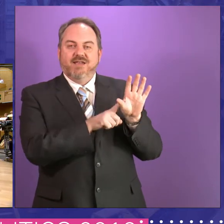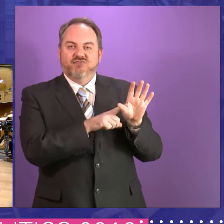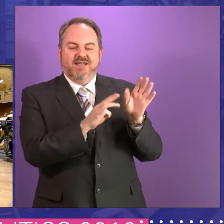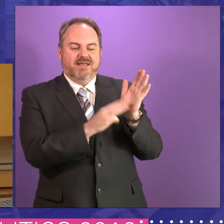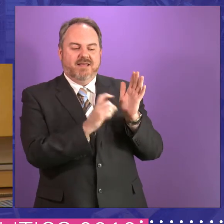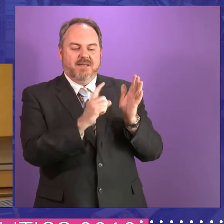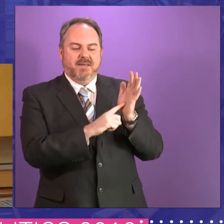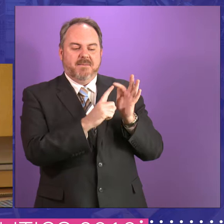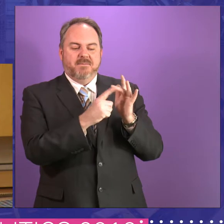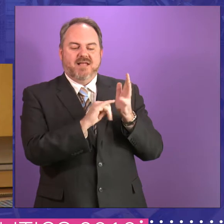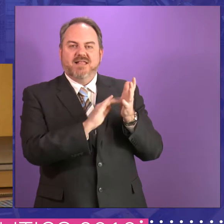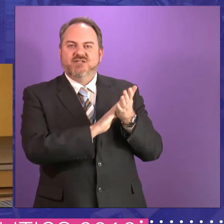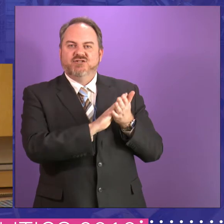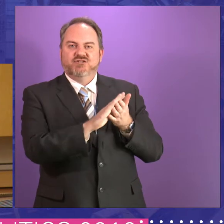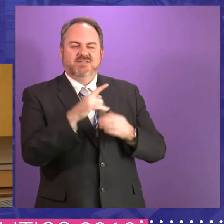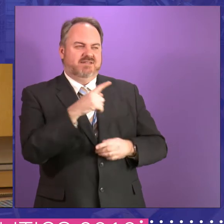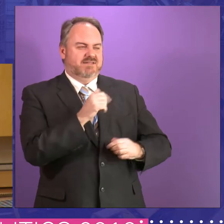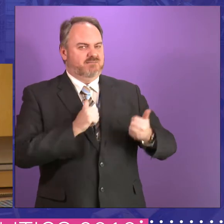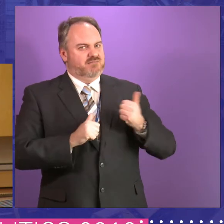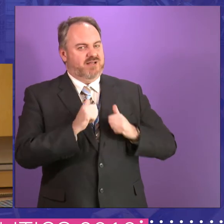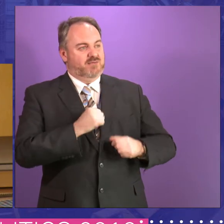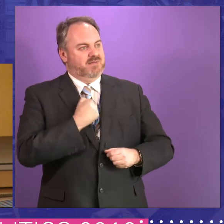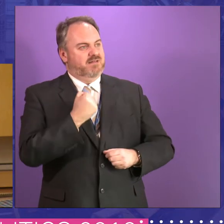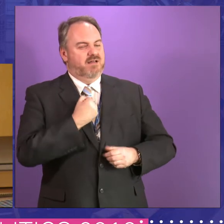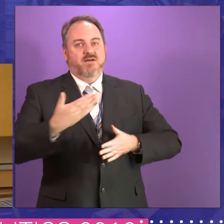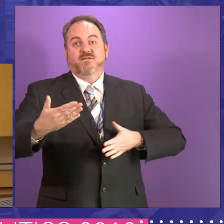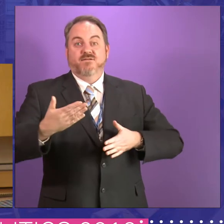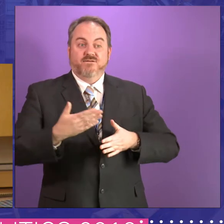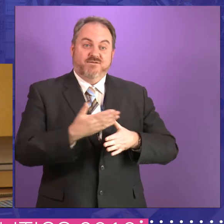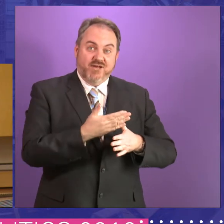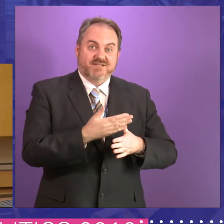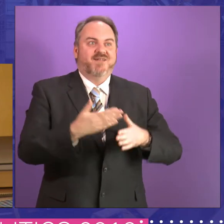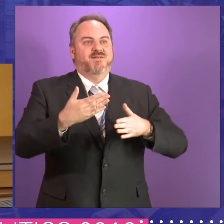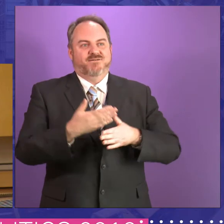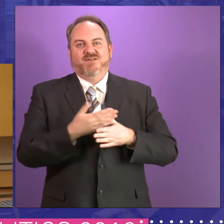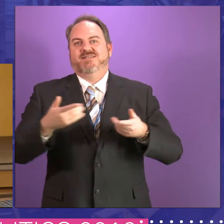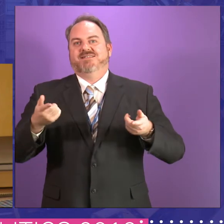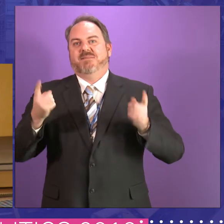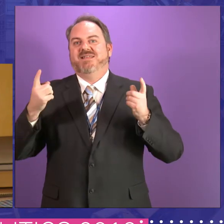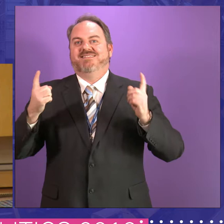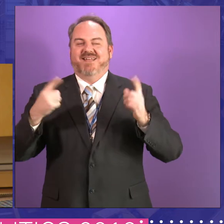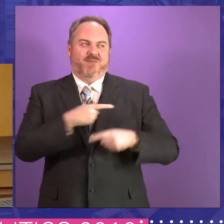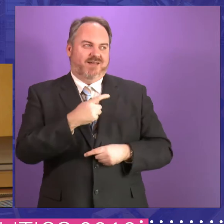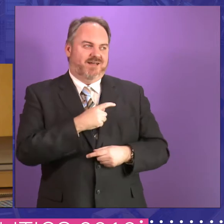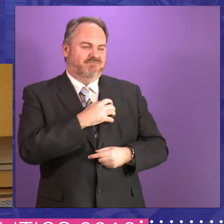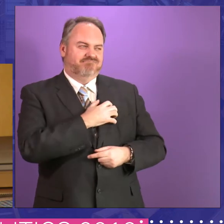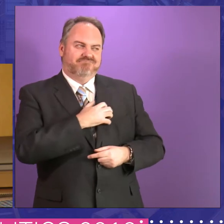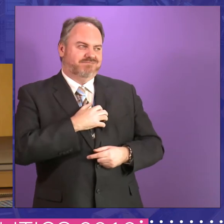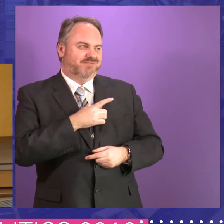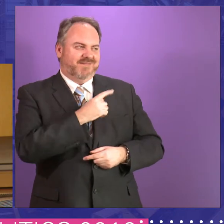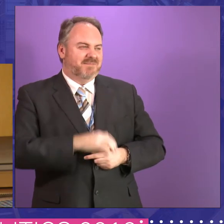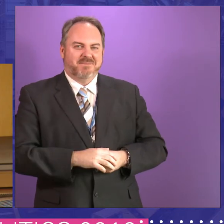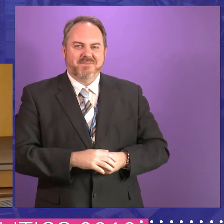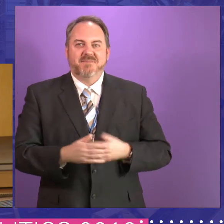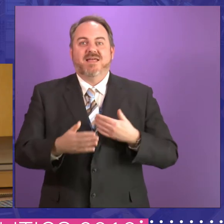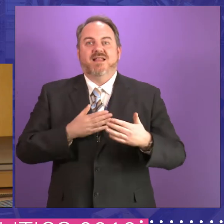still is very proud to this day of being one of Scotland's first ministers, a claim which I think we're all very envious of, Henry. But more